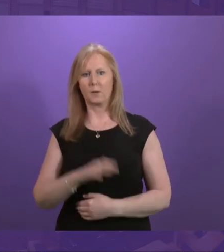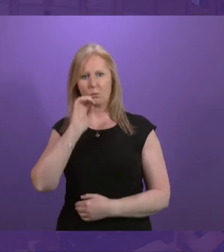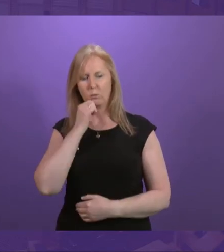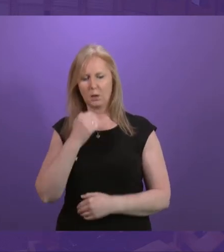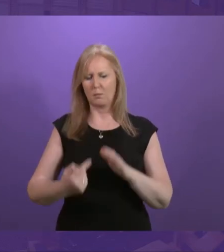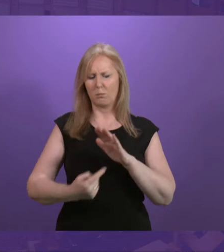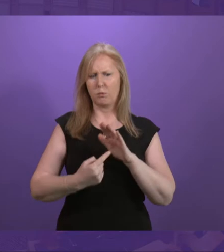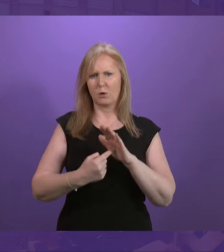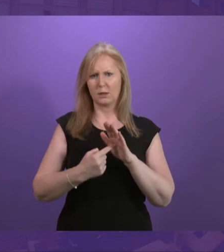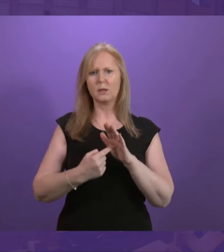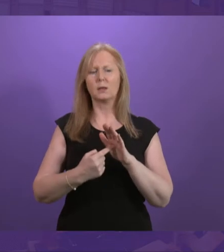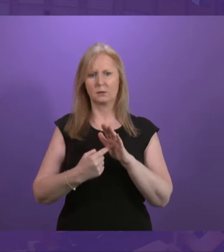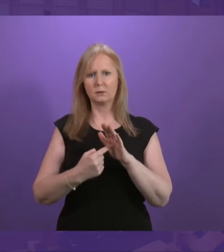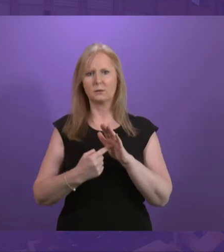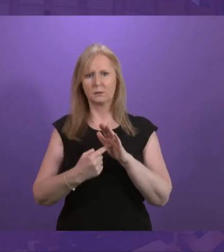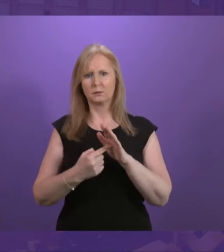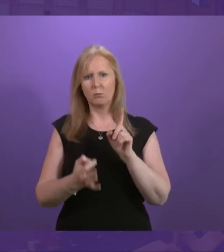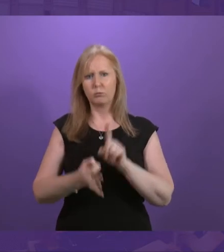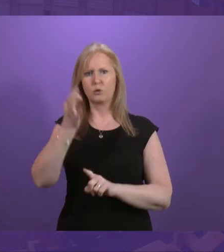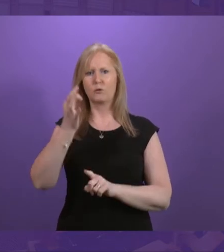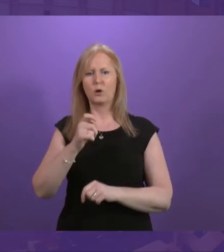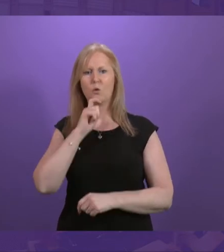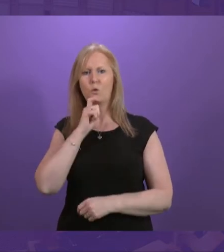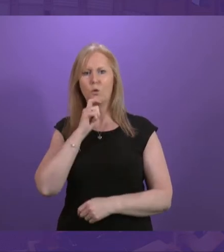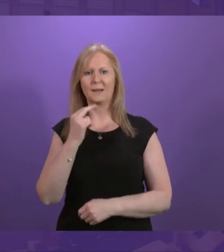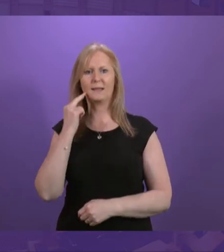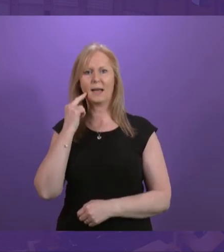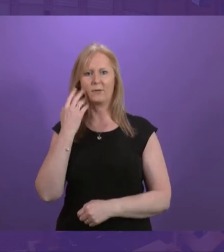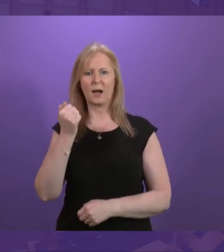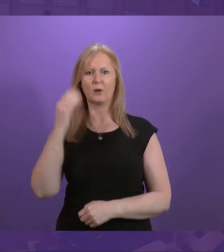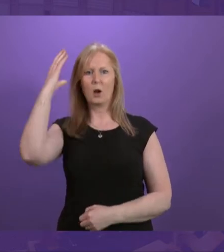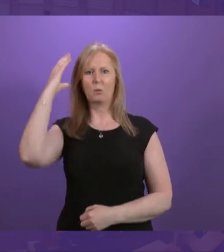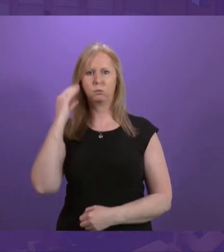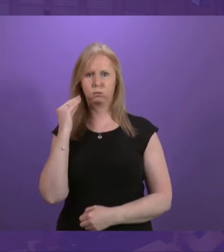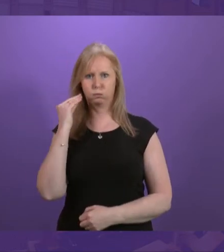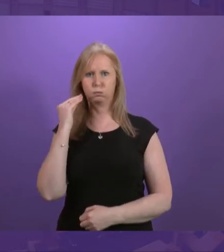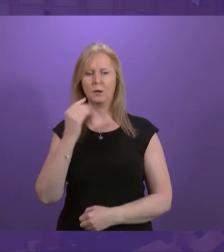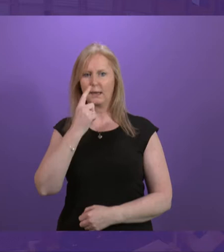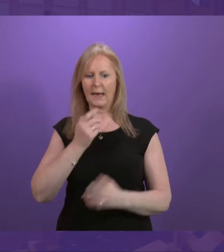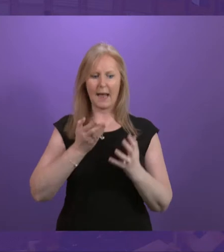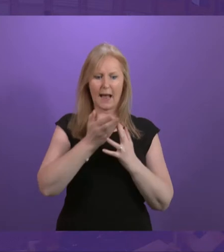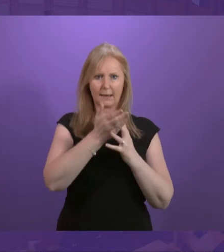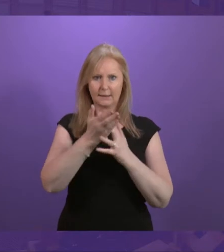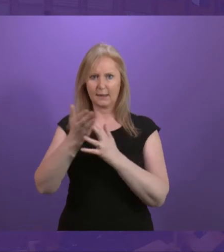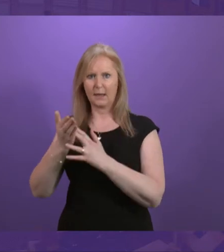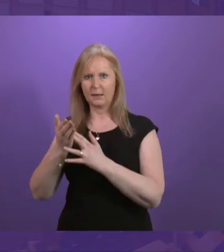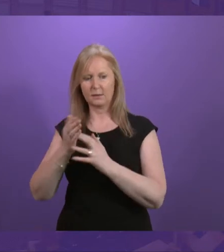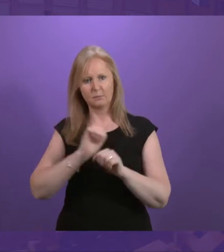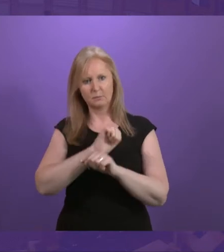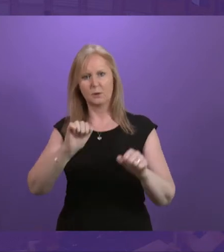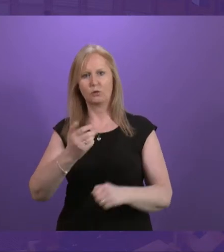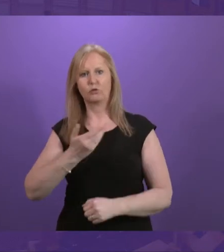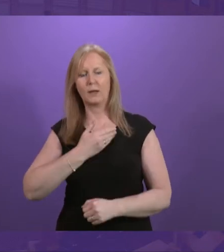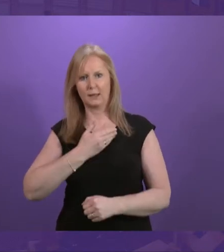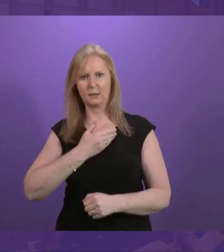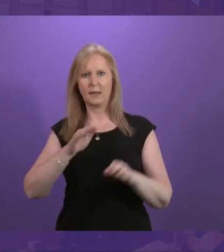key difference in ensuring that those who are deaf or who have suffered hearing loss can access their rights as full